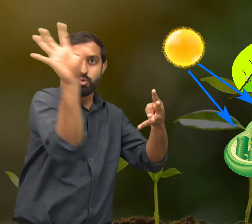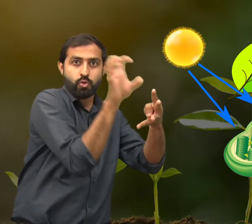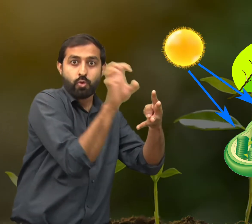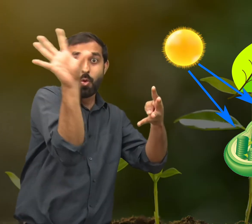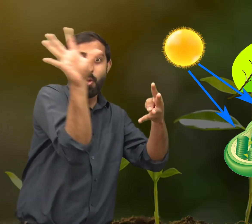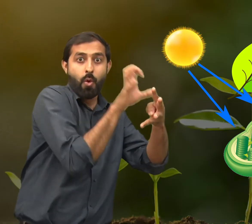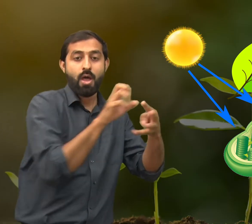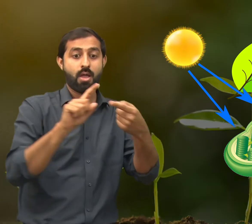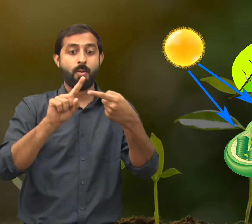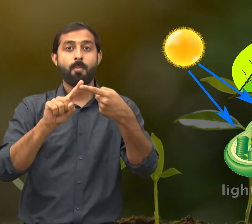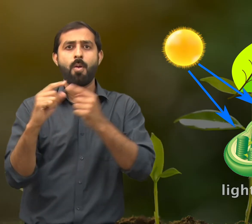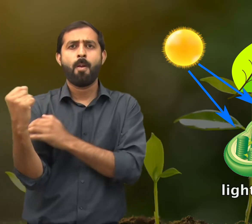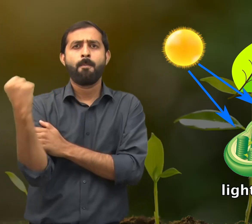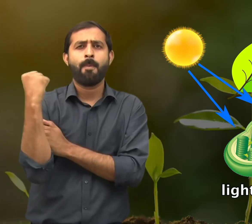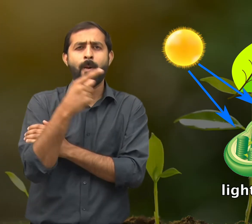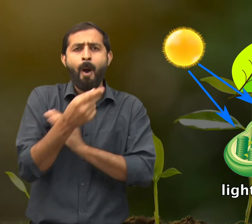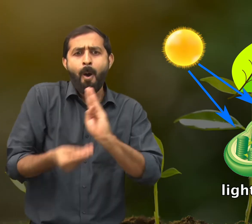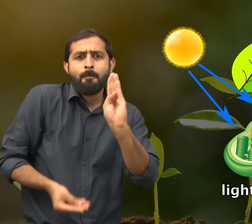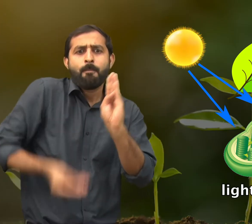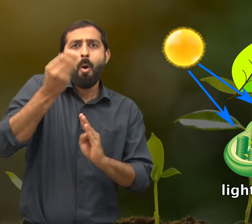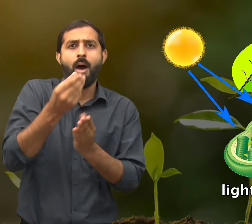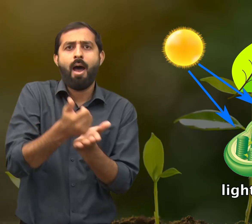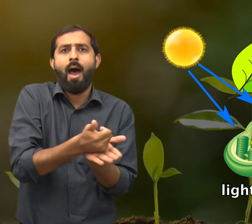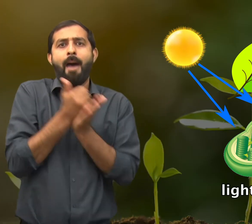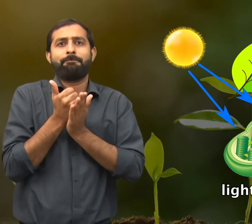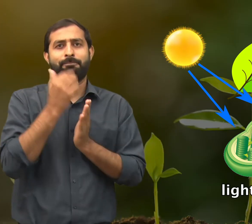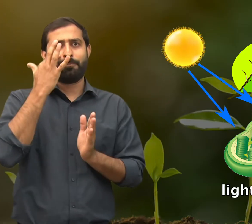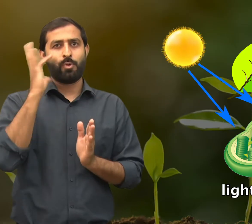is to absorb the light energy from the sun.